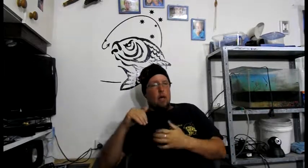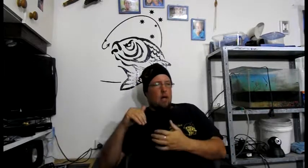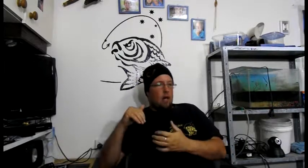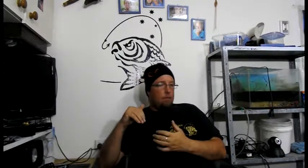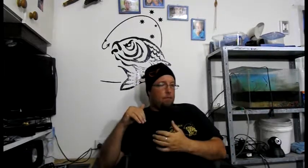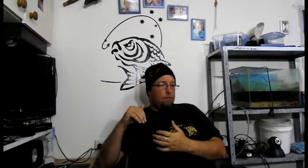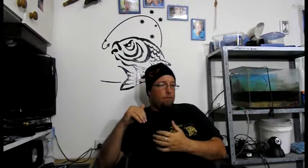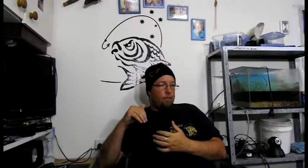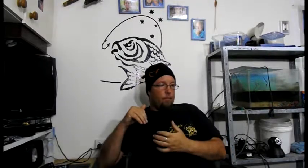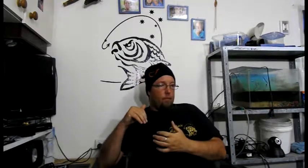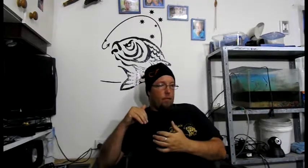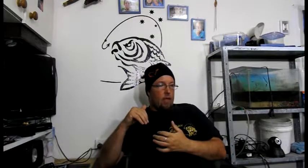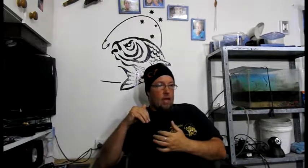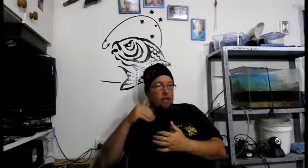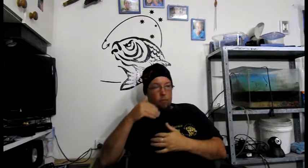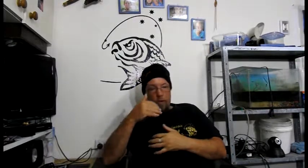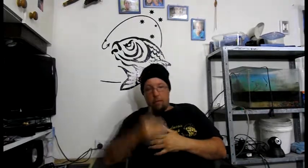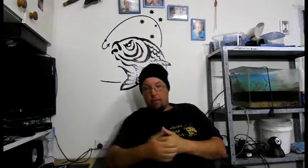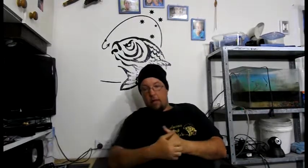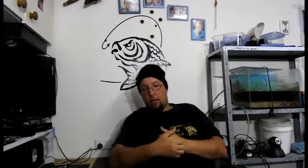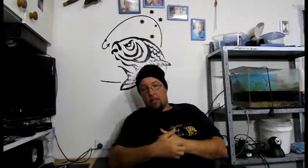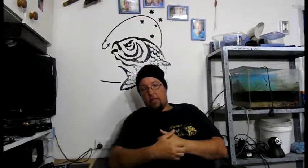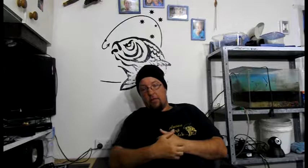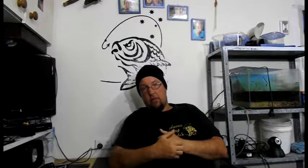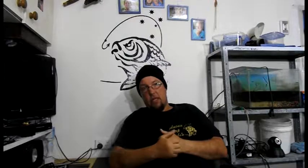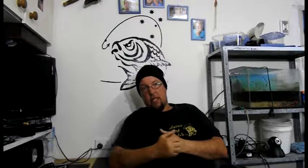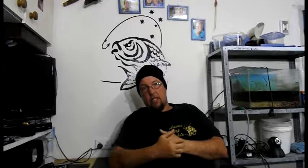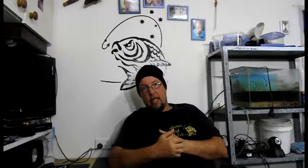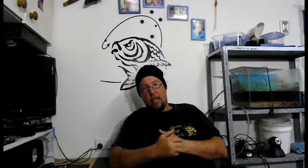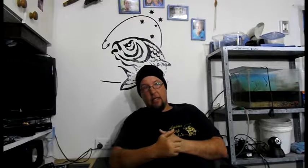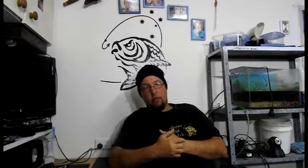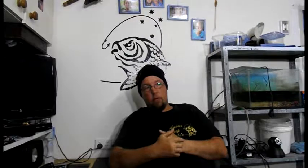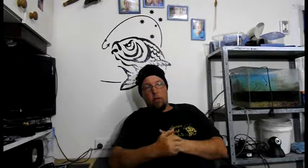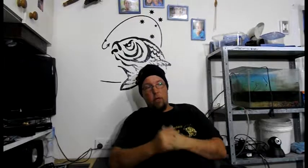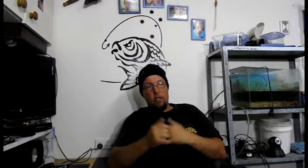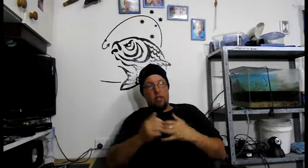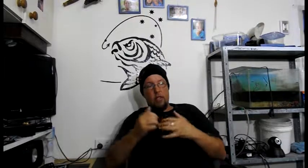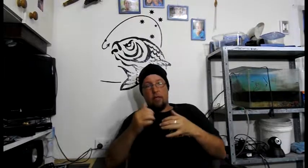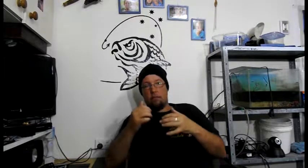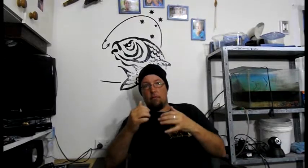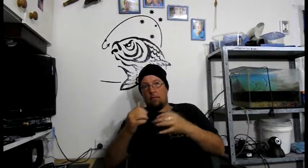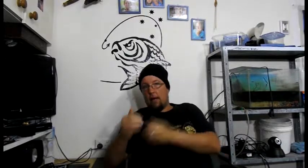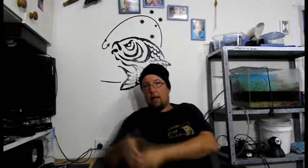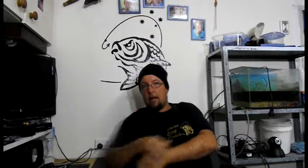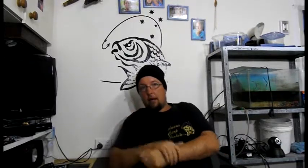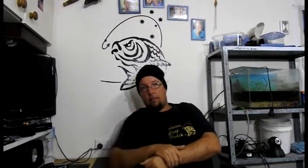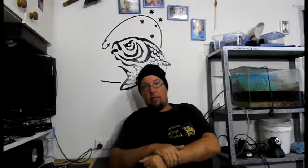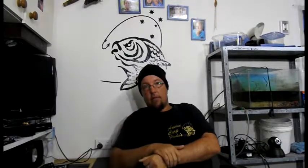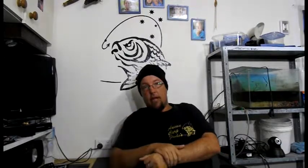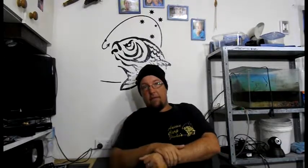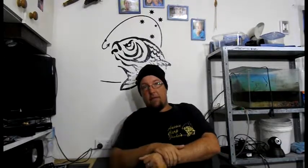Um. And then. We. Are the ones. That have created. Stagnated waters. That. Our native fish.